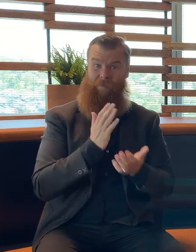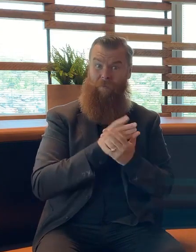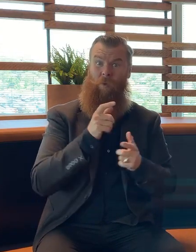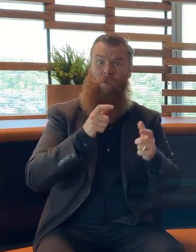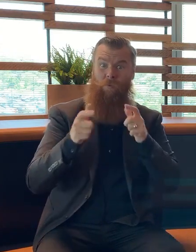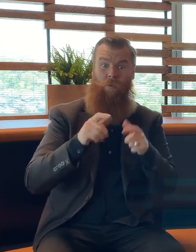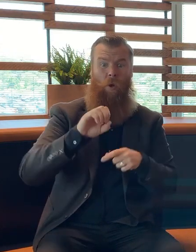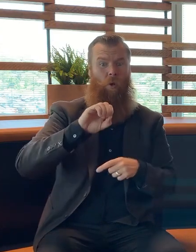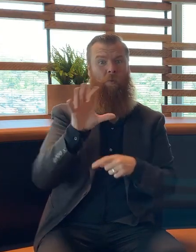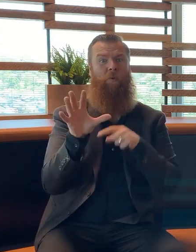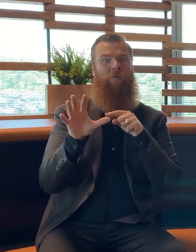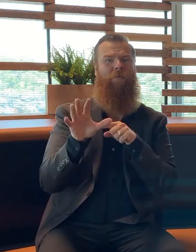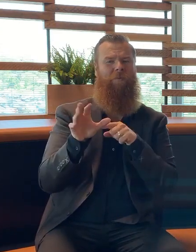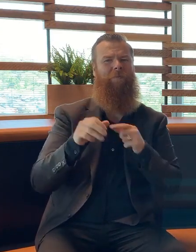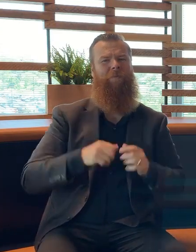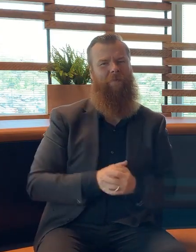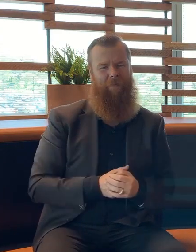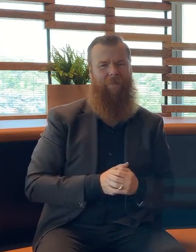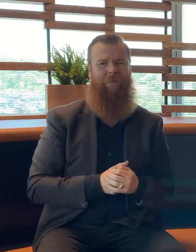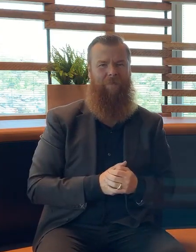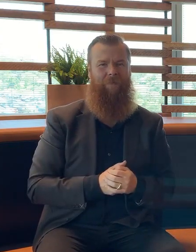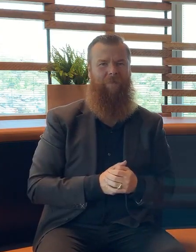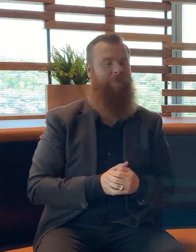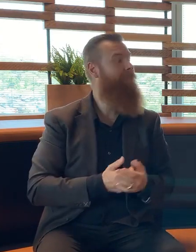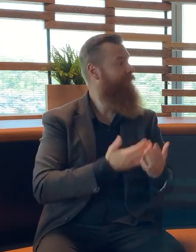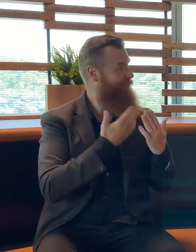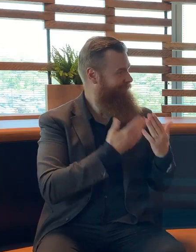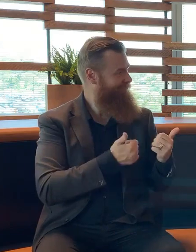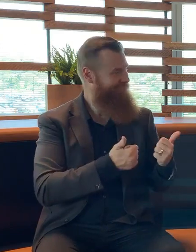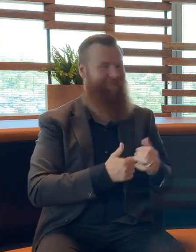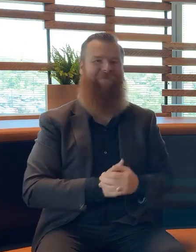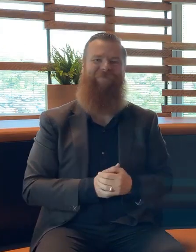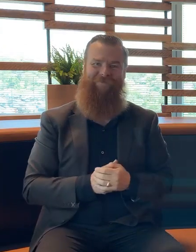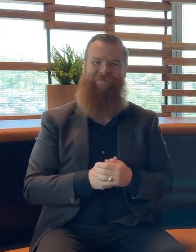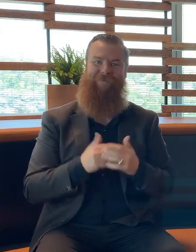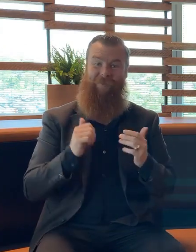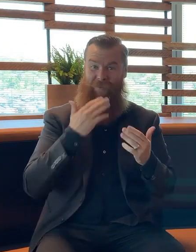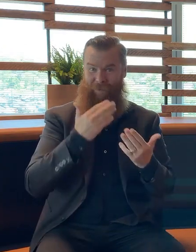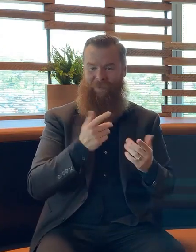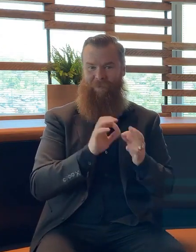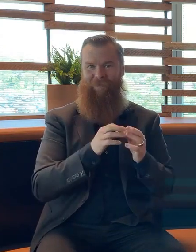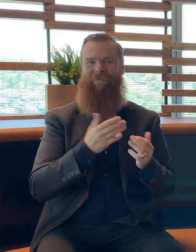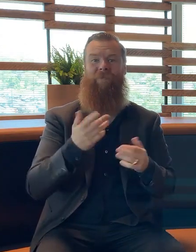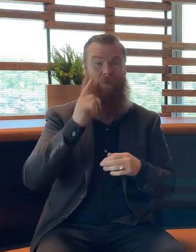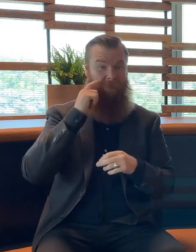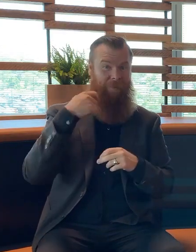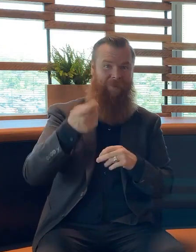issue. So thanks very much for listening. Thanks Ramos, we'll see you next time.